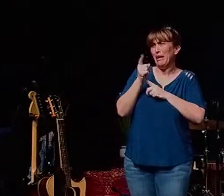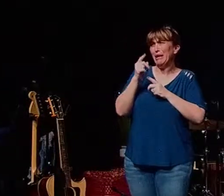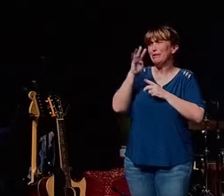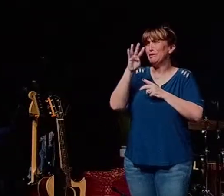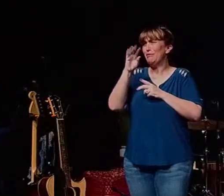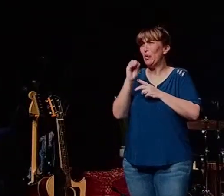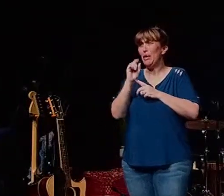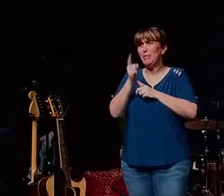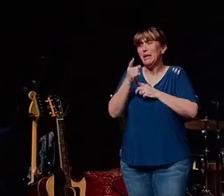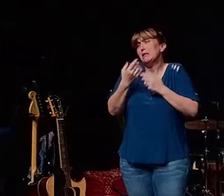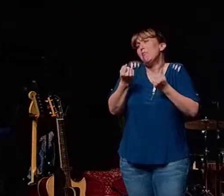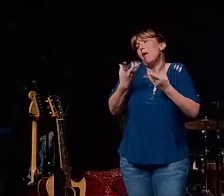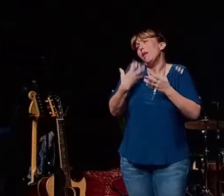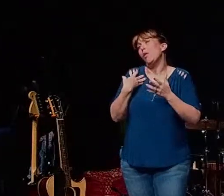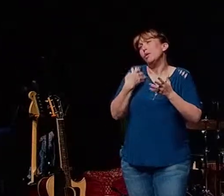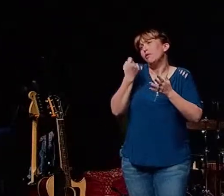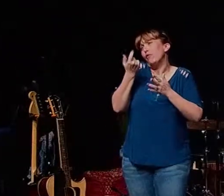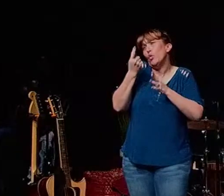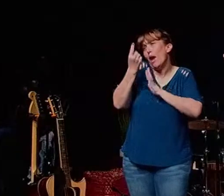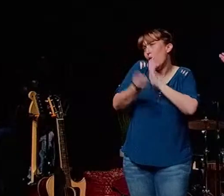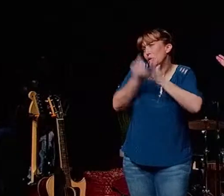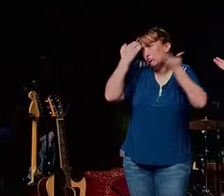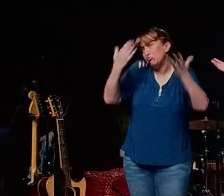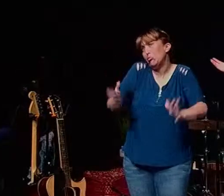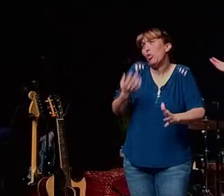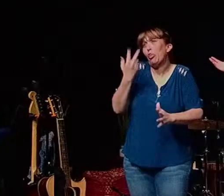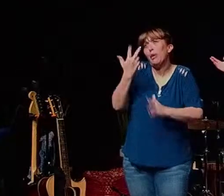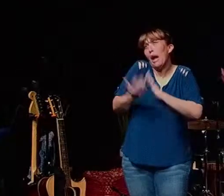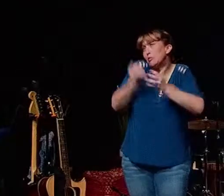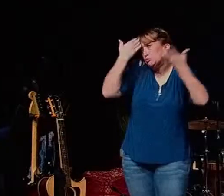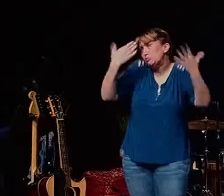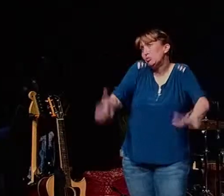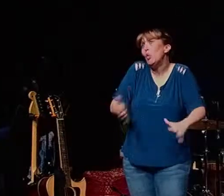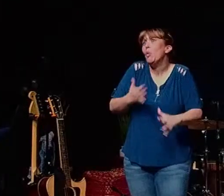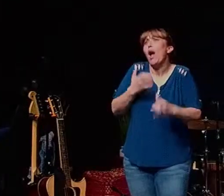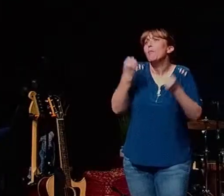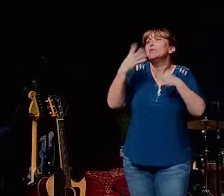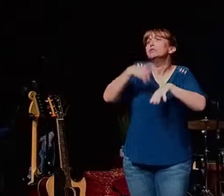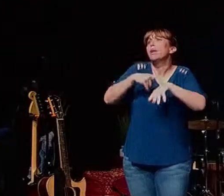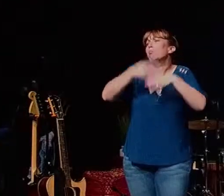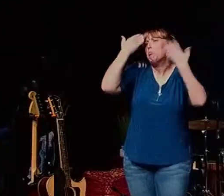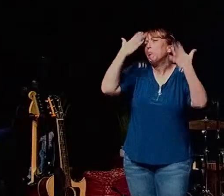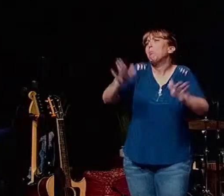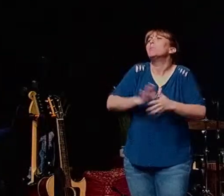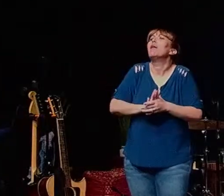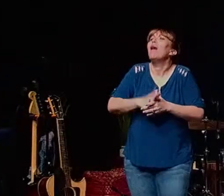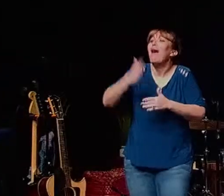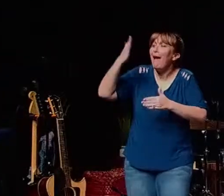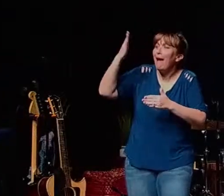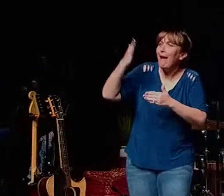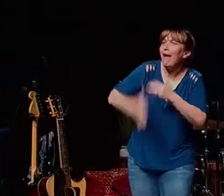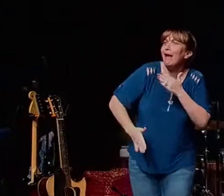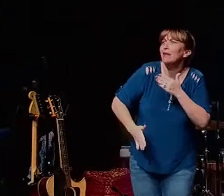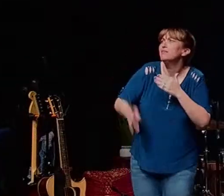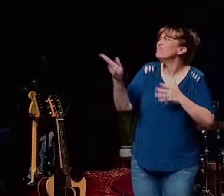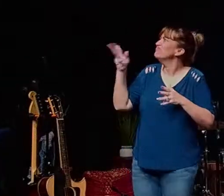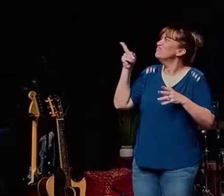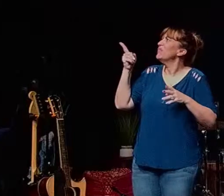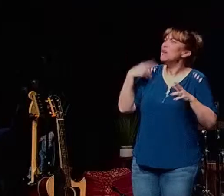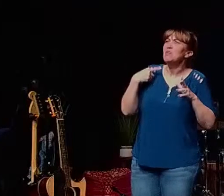it could be a couple hours maybe it was a long chariot ride i don't know but by the end of it you are in